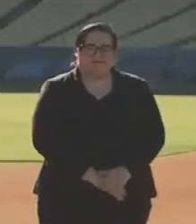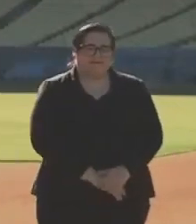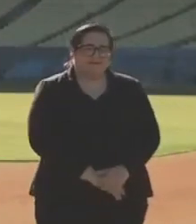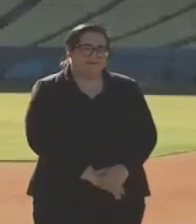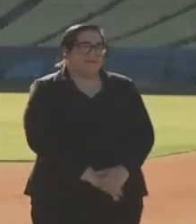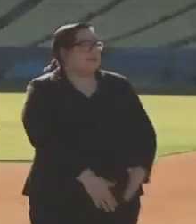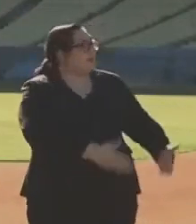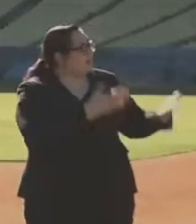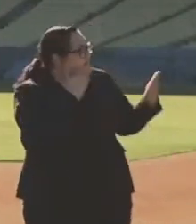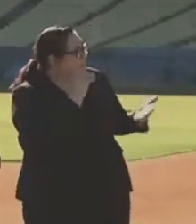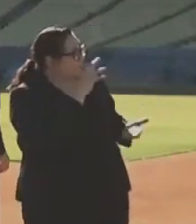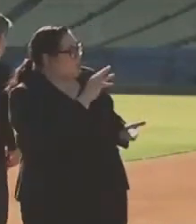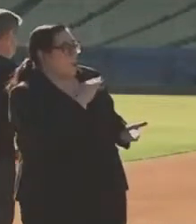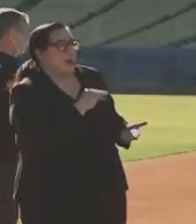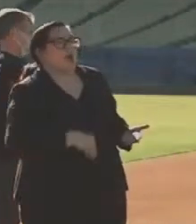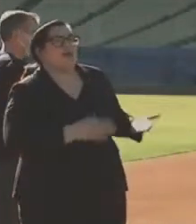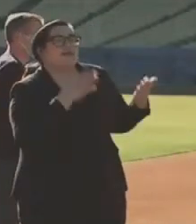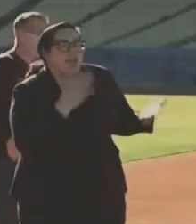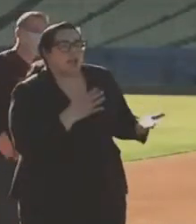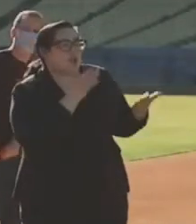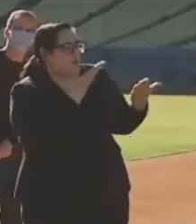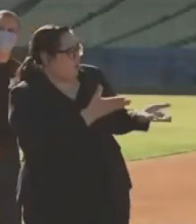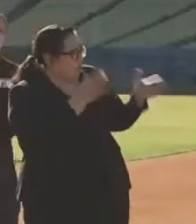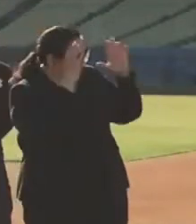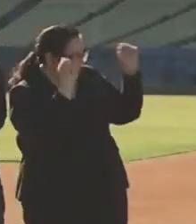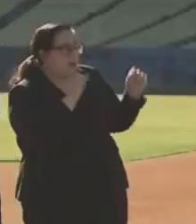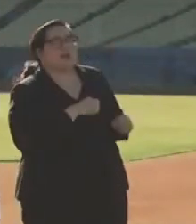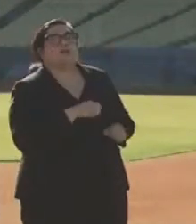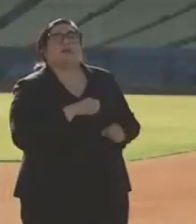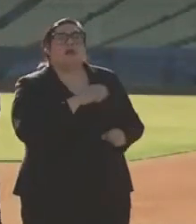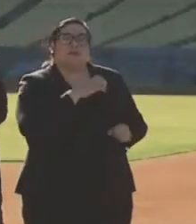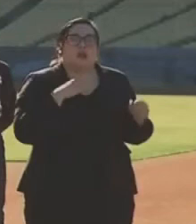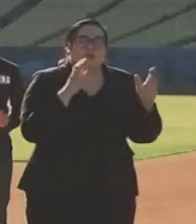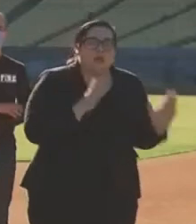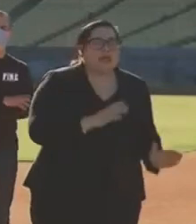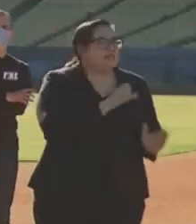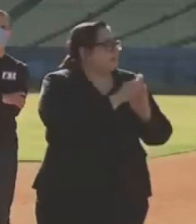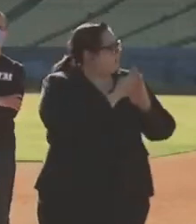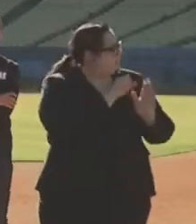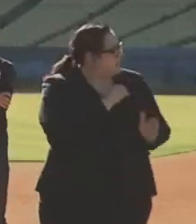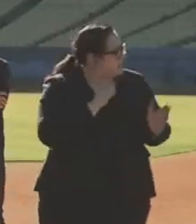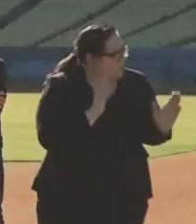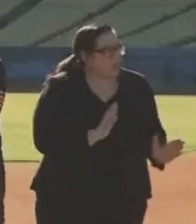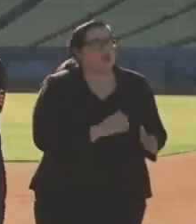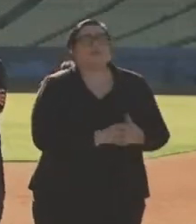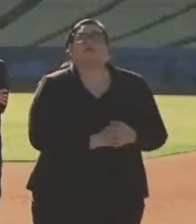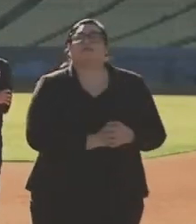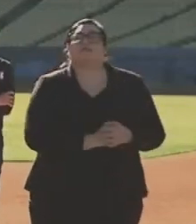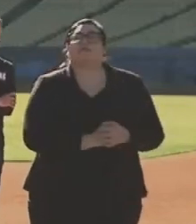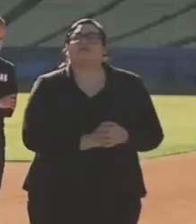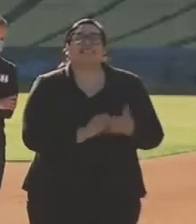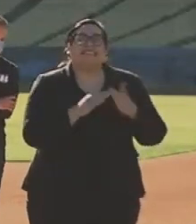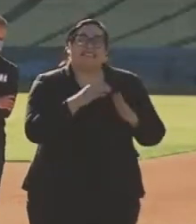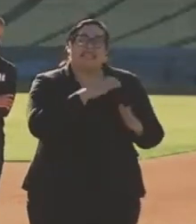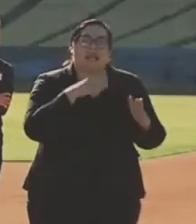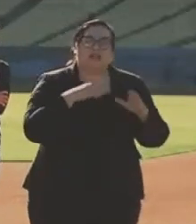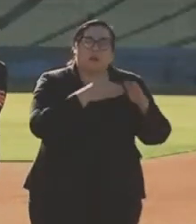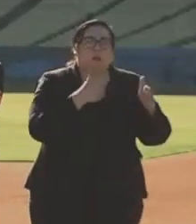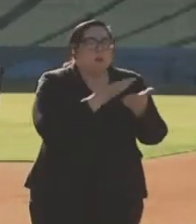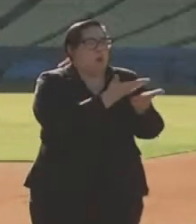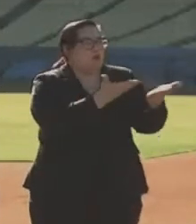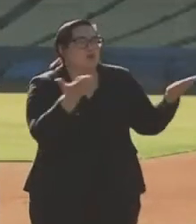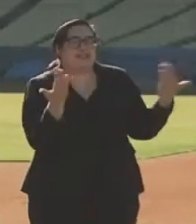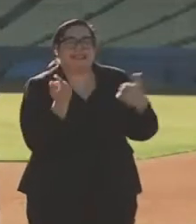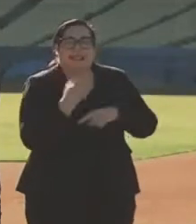Thank you, Mr. Mayor, thank you, Madam President, and Congressman, Senator, and Mr. City Councilmember, all of you.